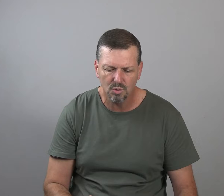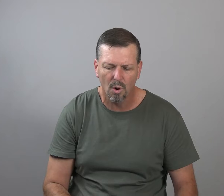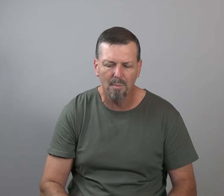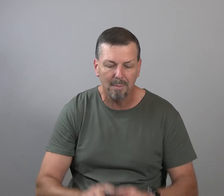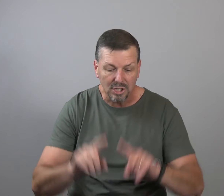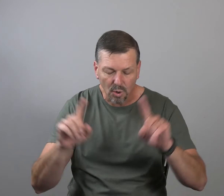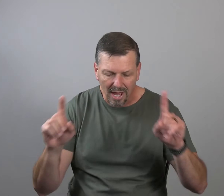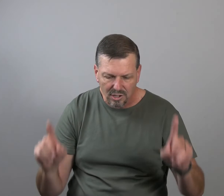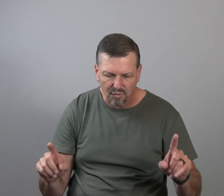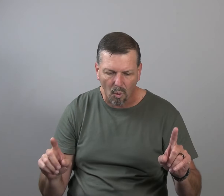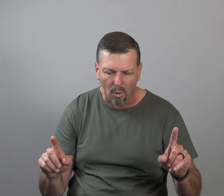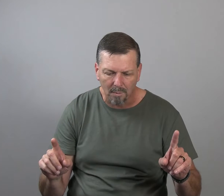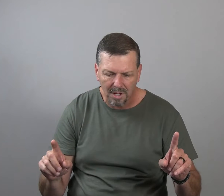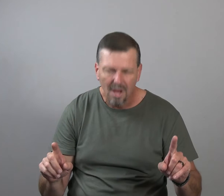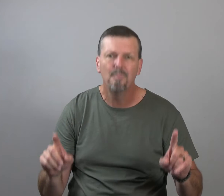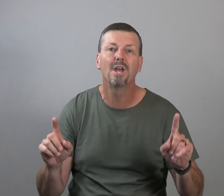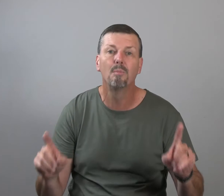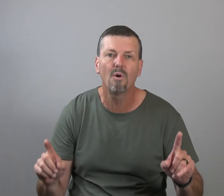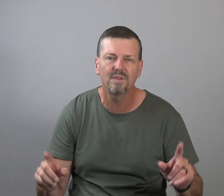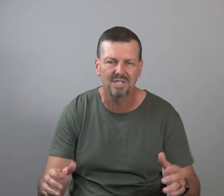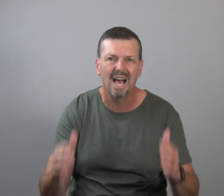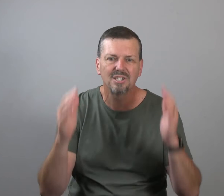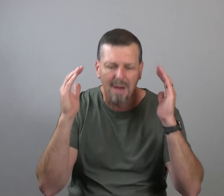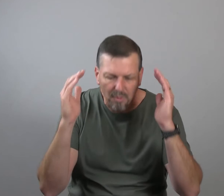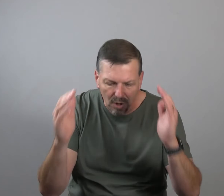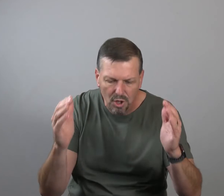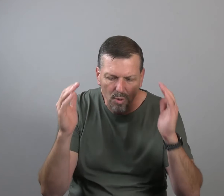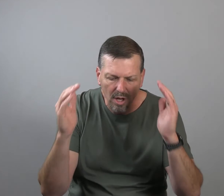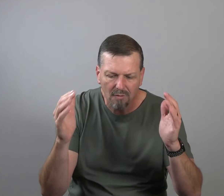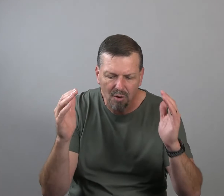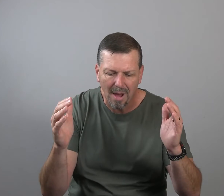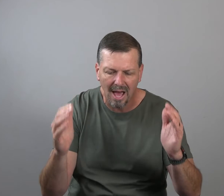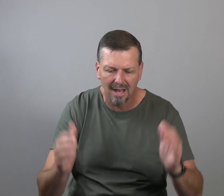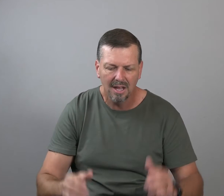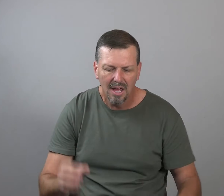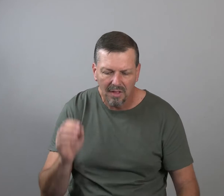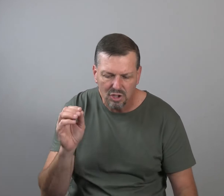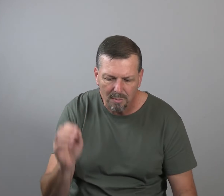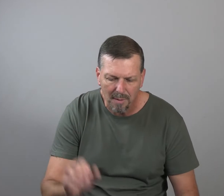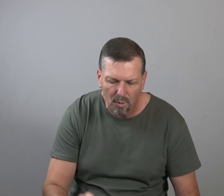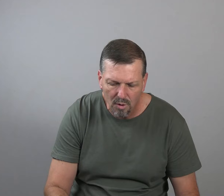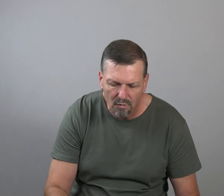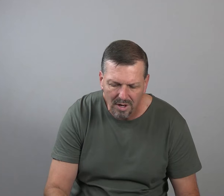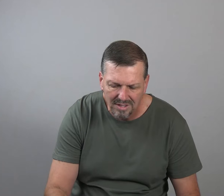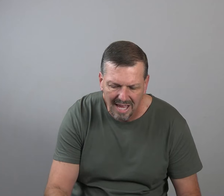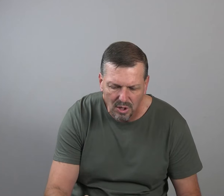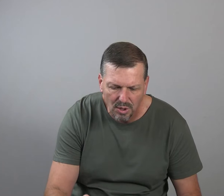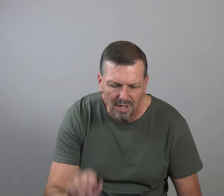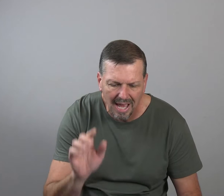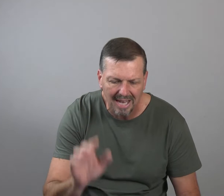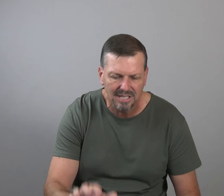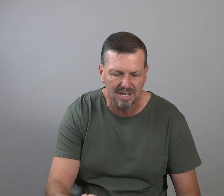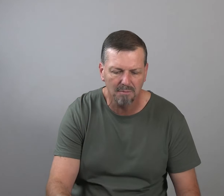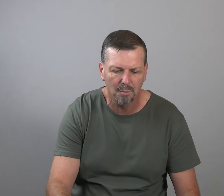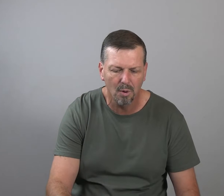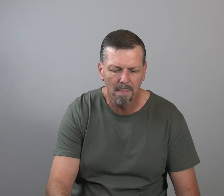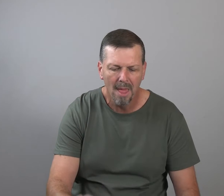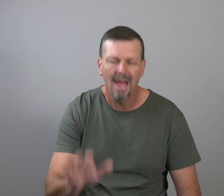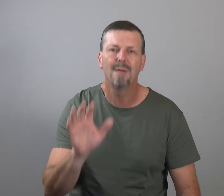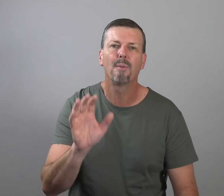this world, but be transformed, metamorphosized by the renewing of your mind, that you may prove what is that good and acceptable and